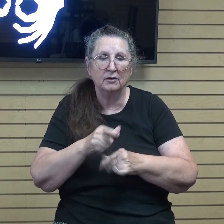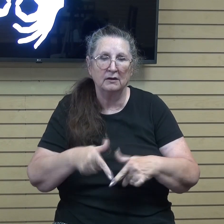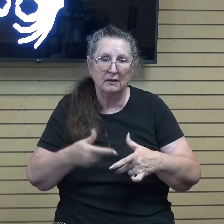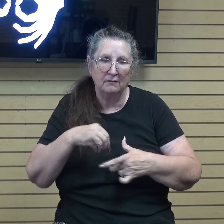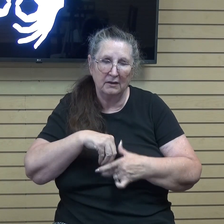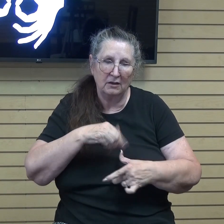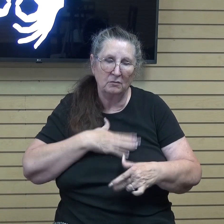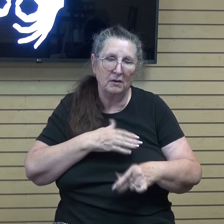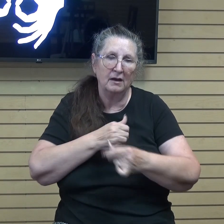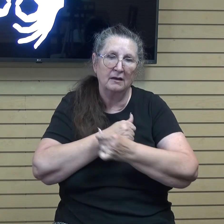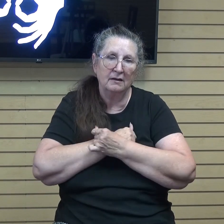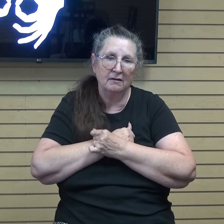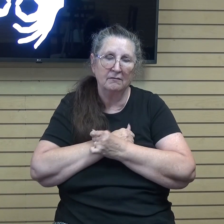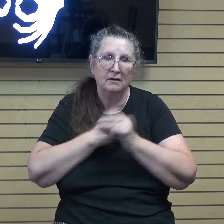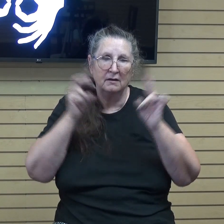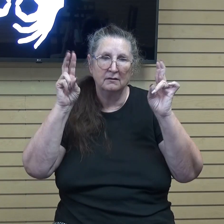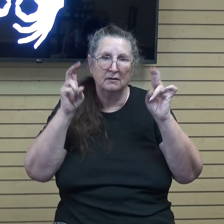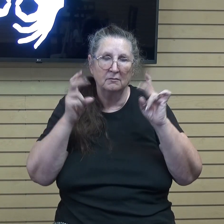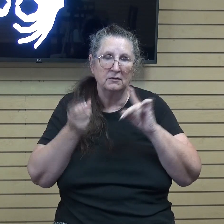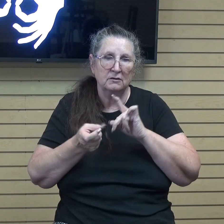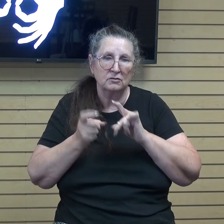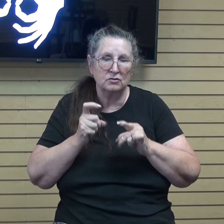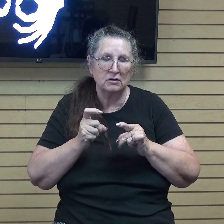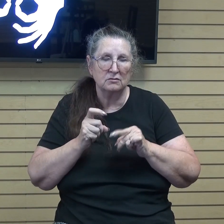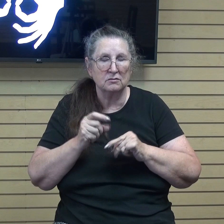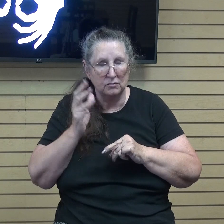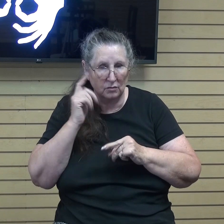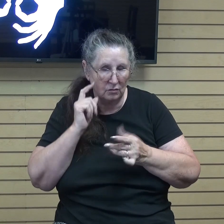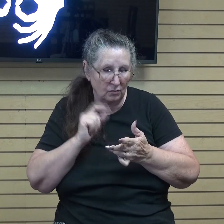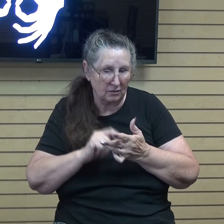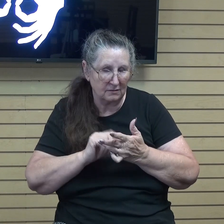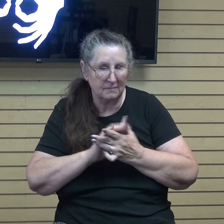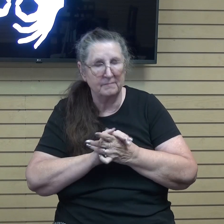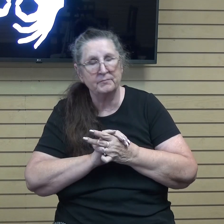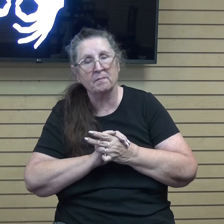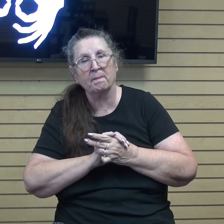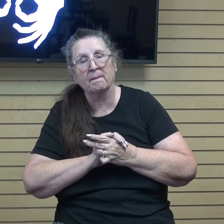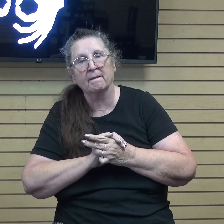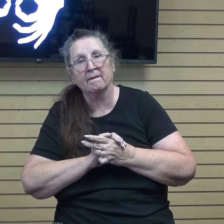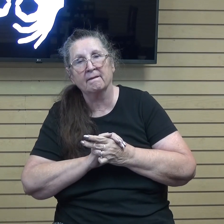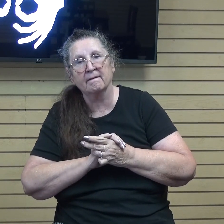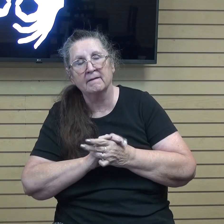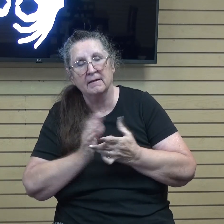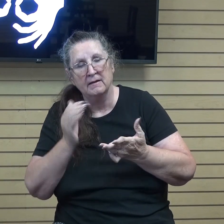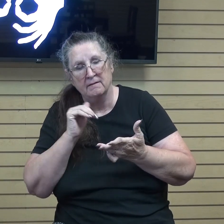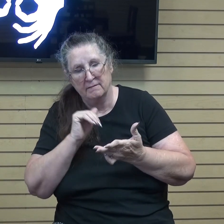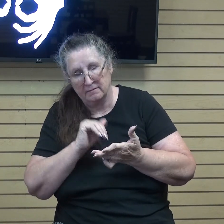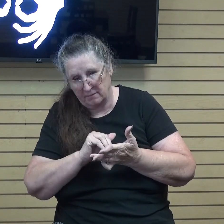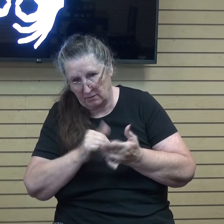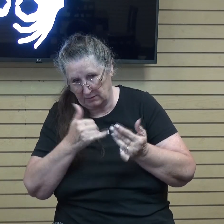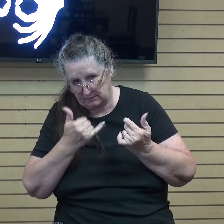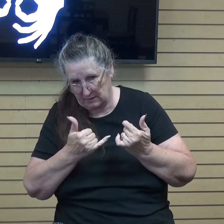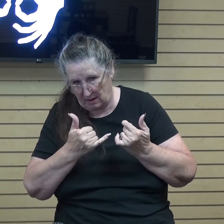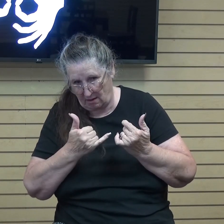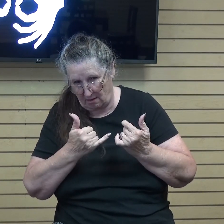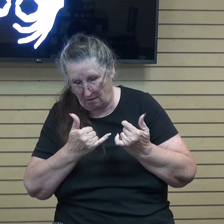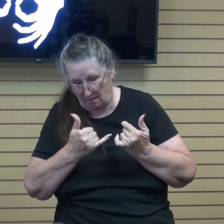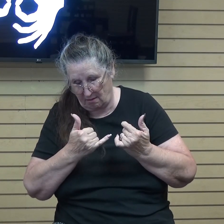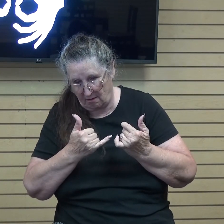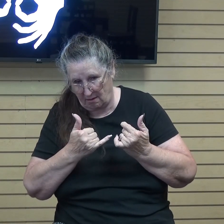the topic begins to change, and you'll notice. The center focus, yes, it's about